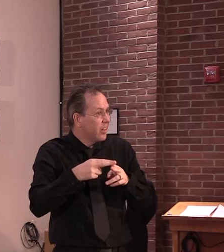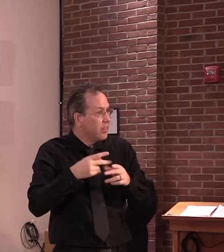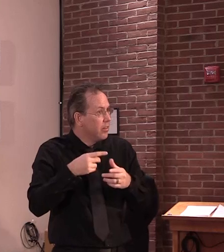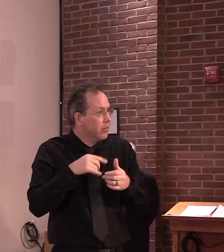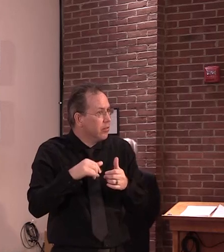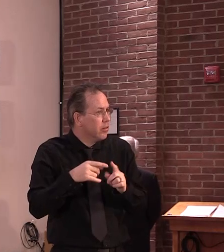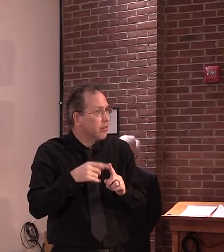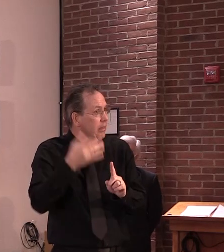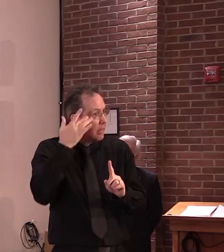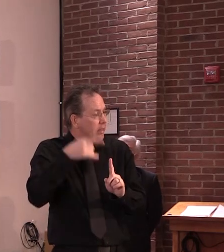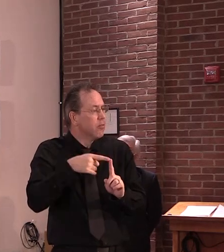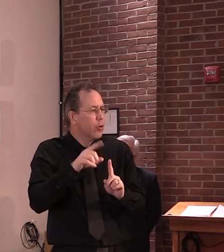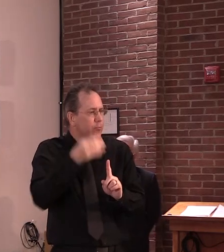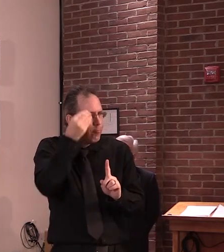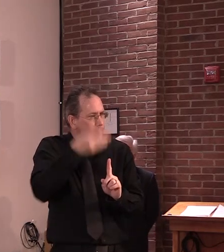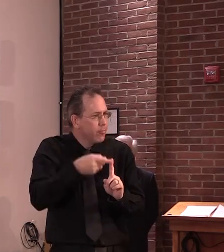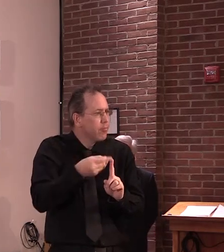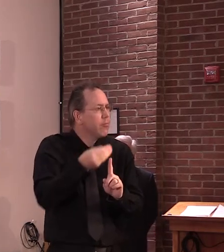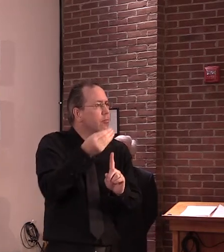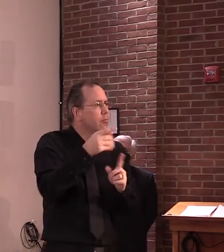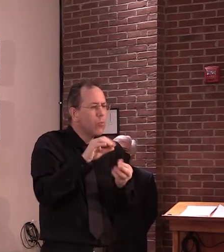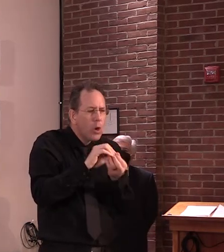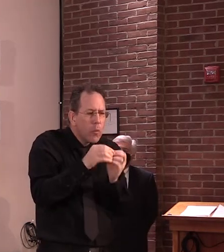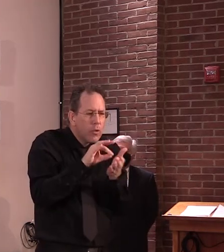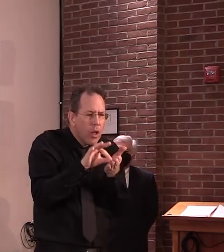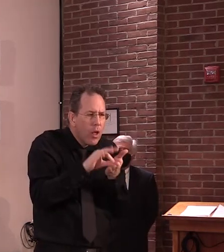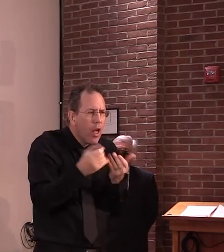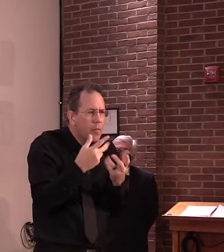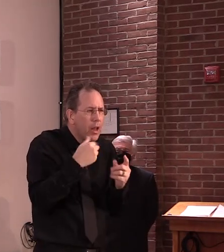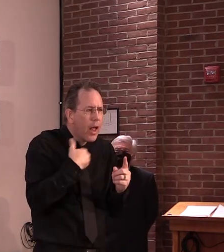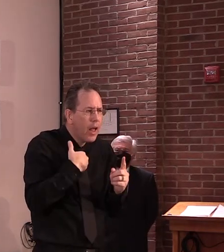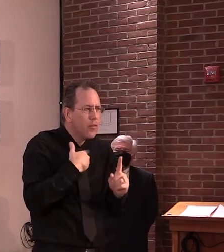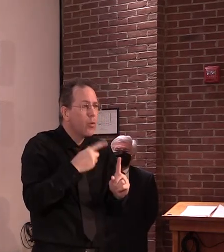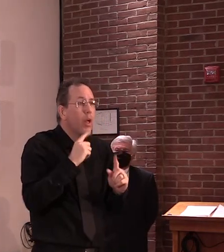in-state or out-of-state residents. It's really confirmed tests in your state.